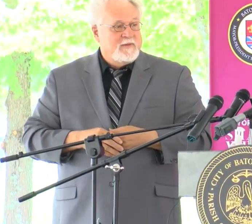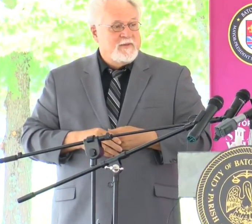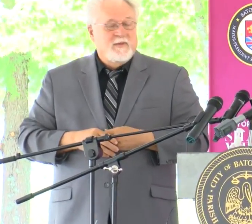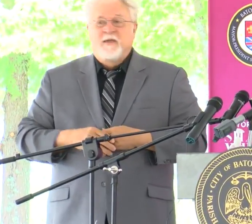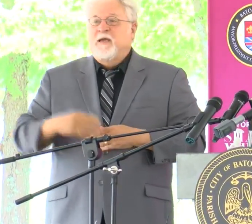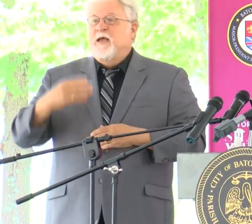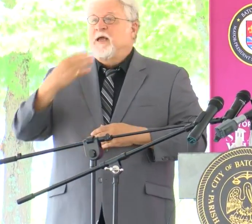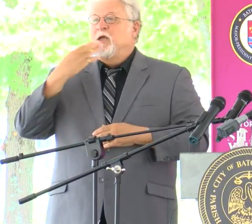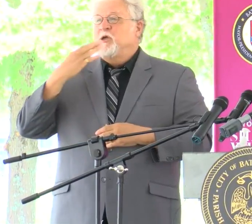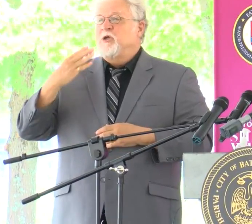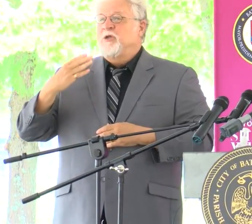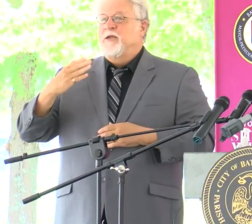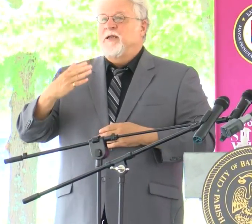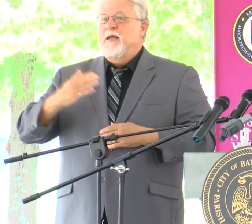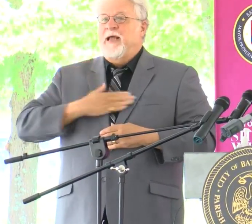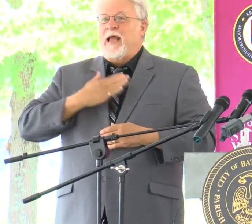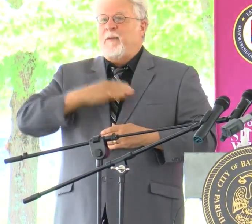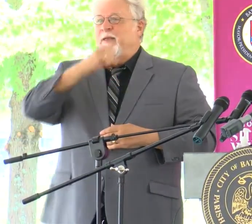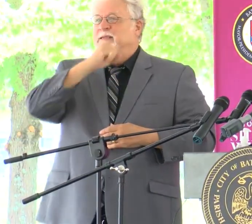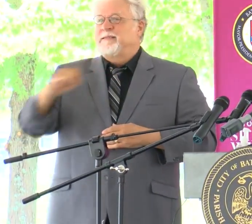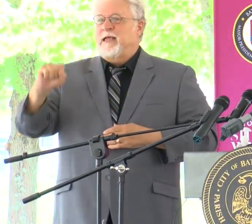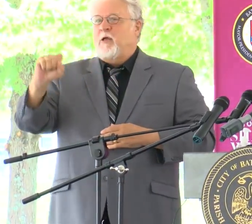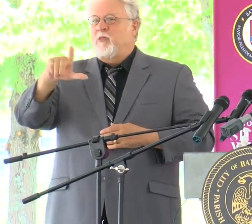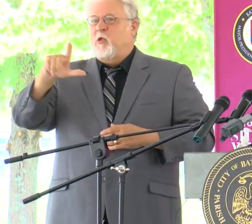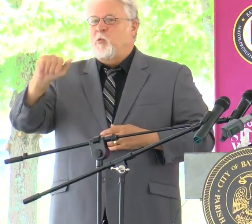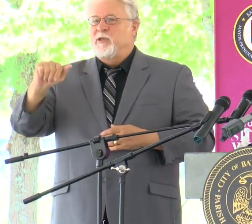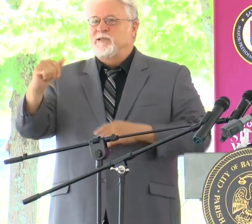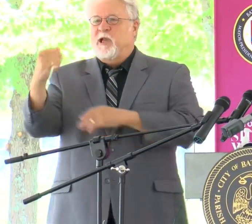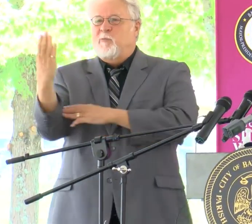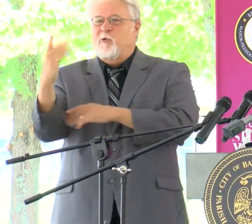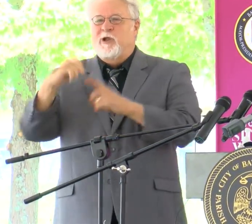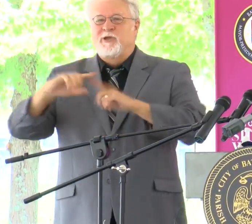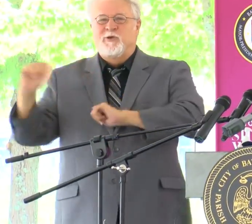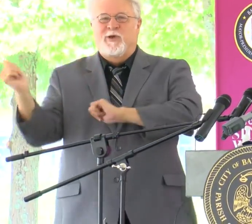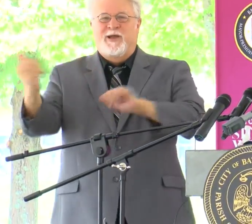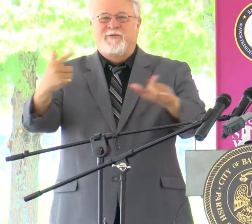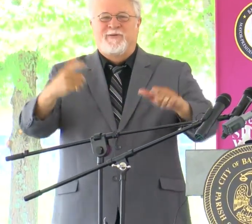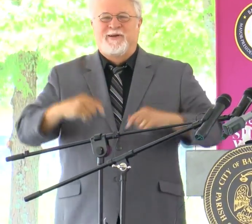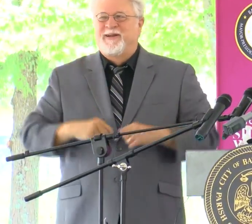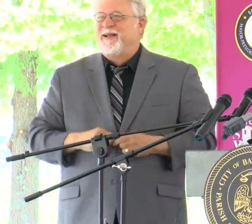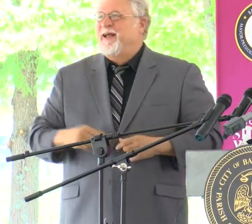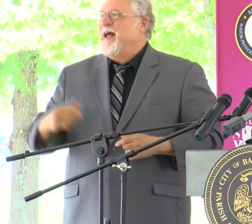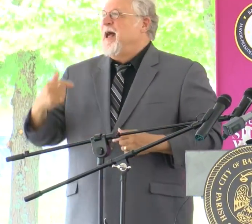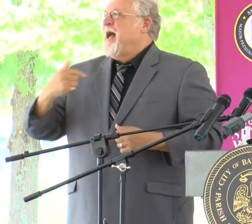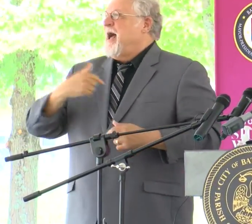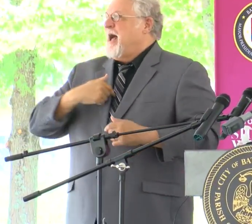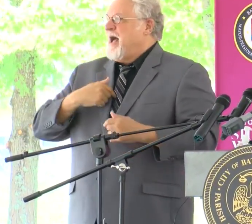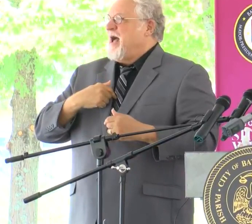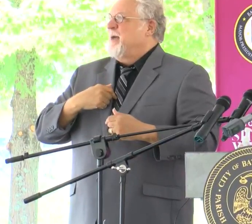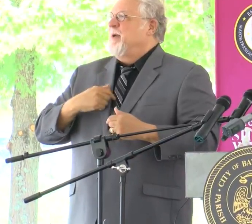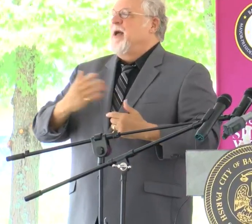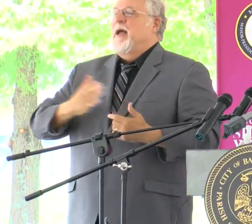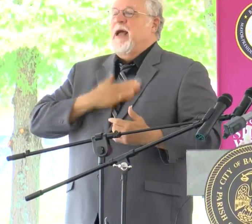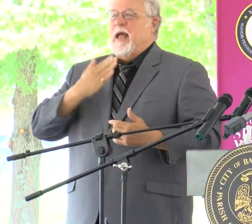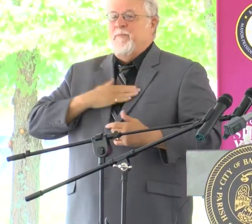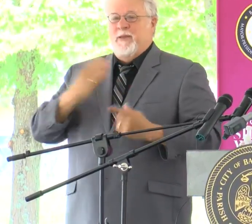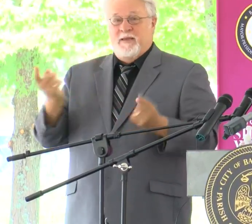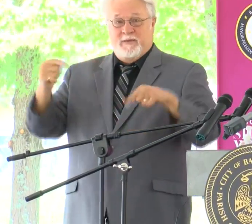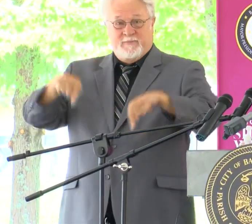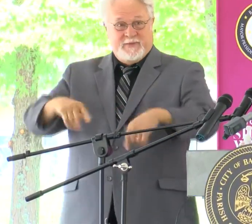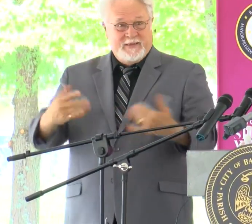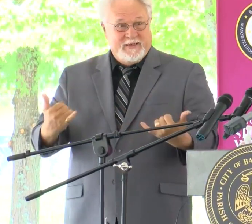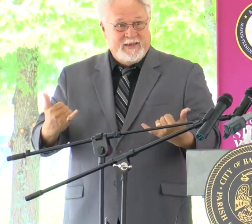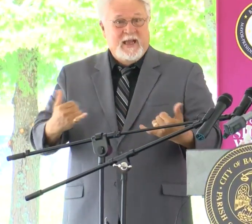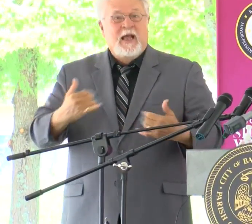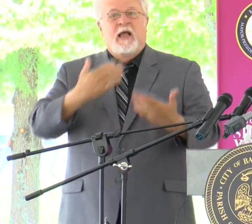Good, happy South Louisiana morning to everyone. I am so glad to be here today,